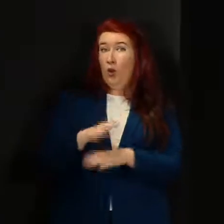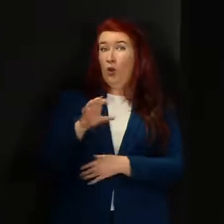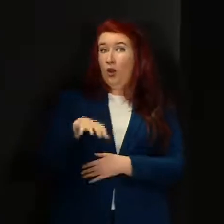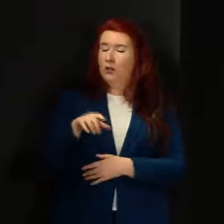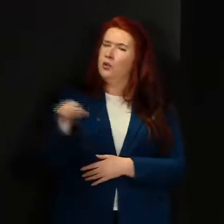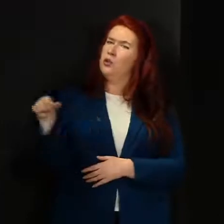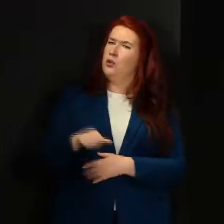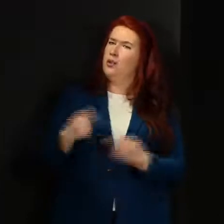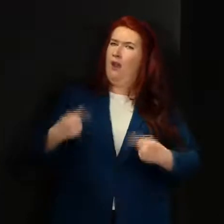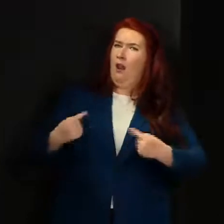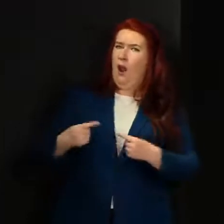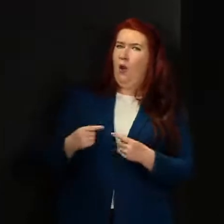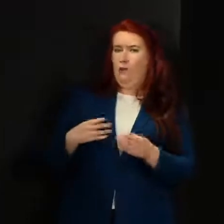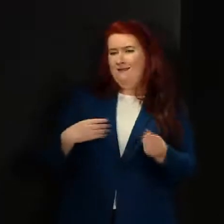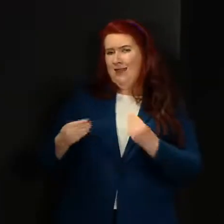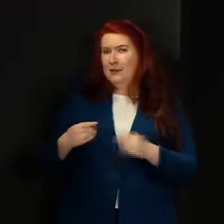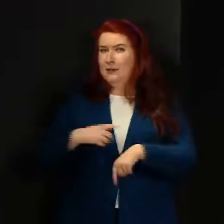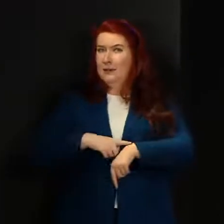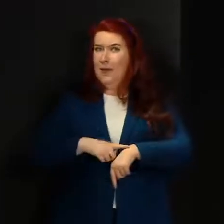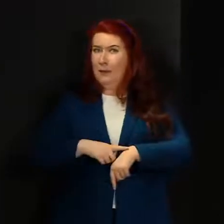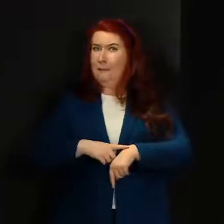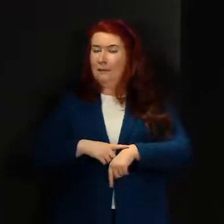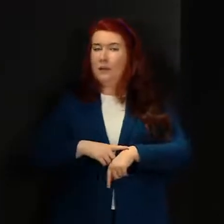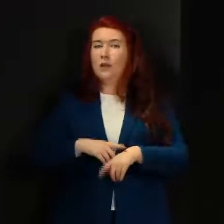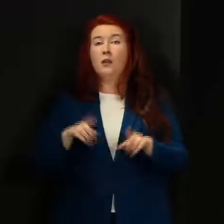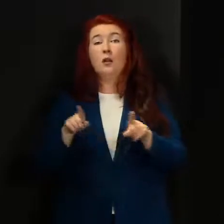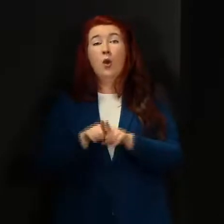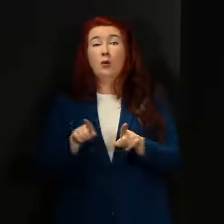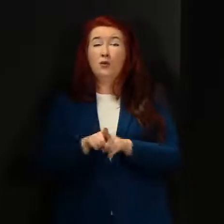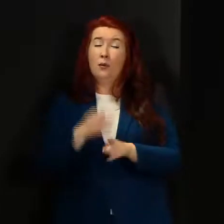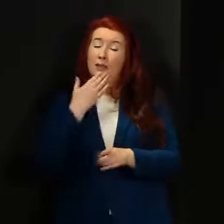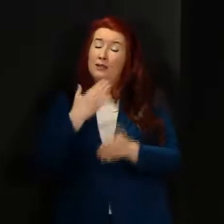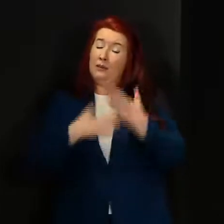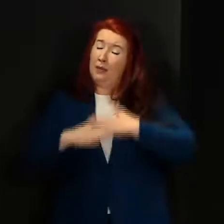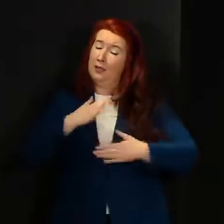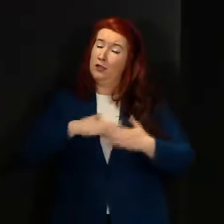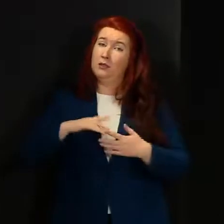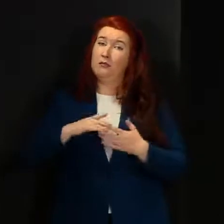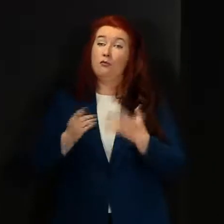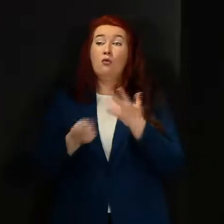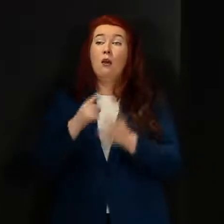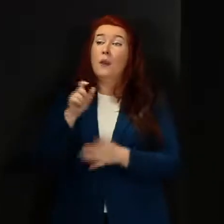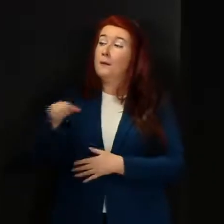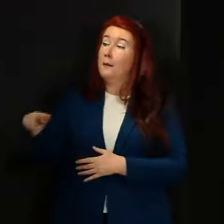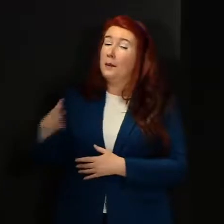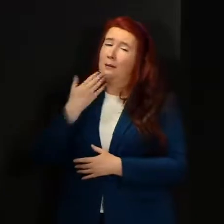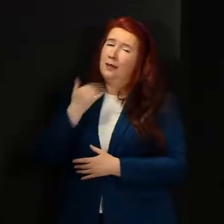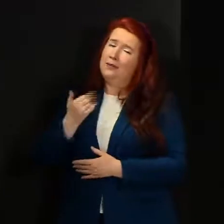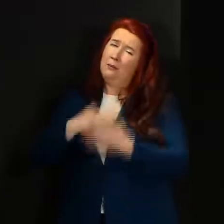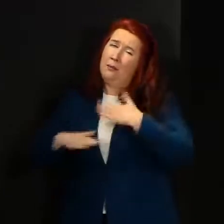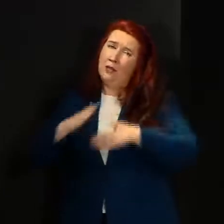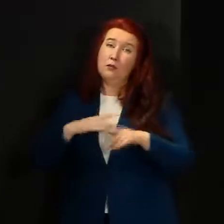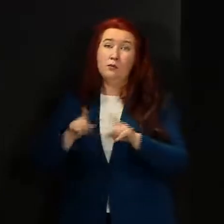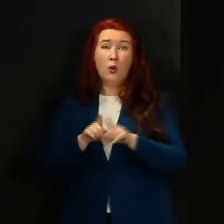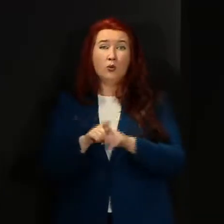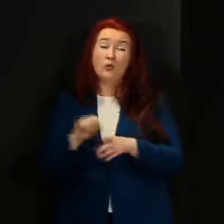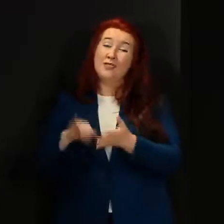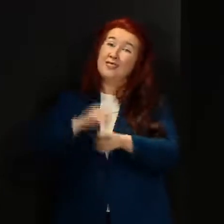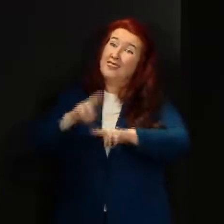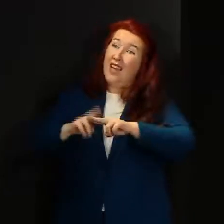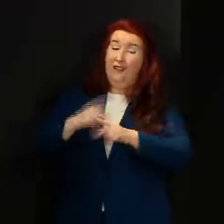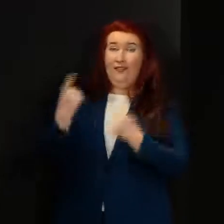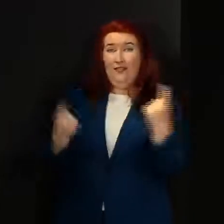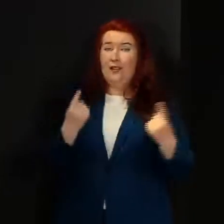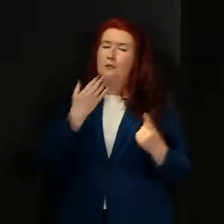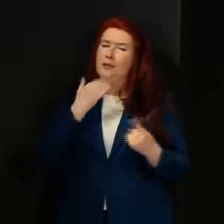to happen. And finally, please be patient. Be patient with fellow travellers, but importantly, also be patient with the staff